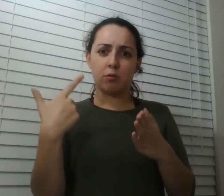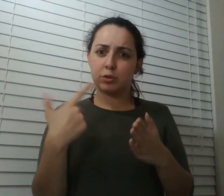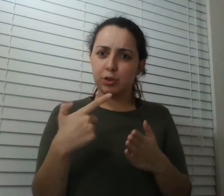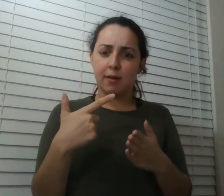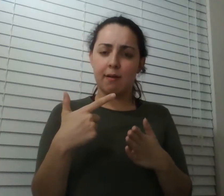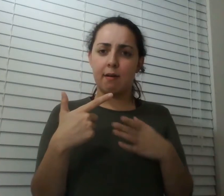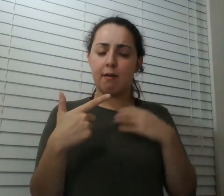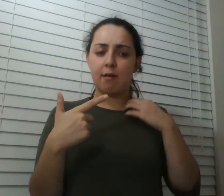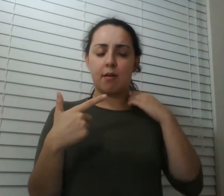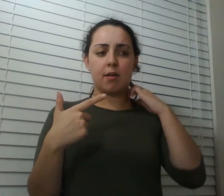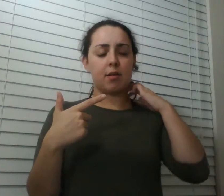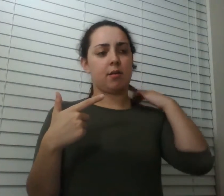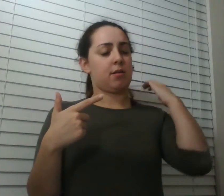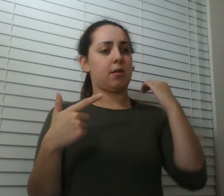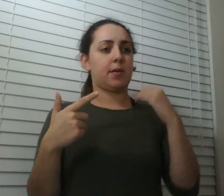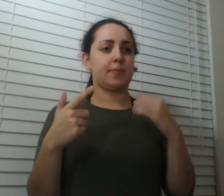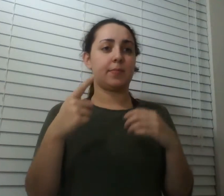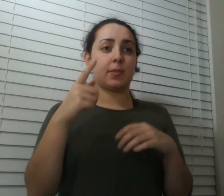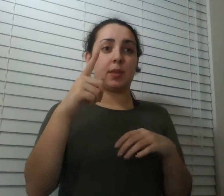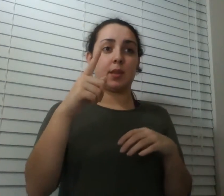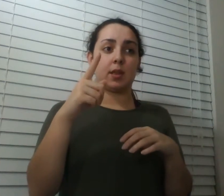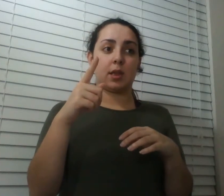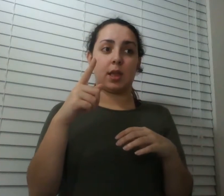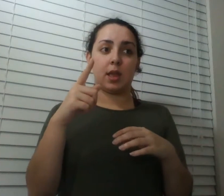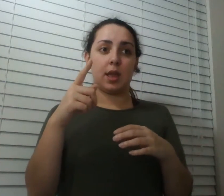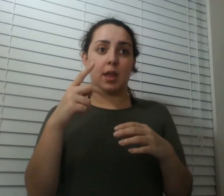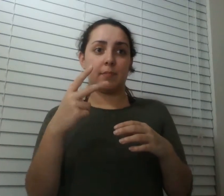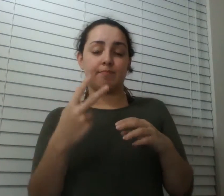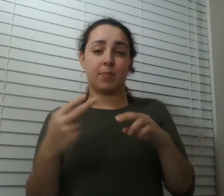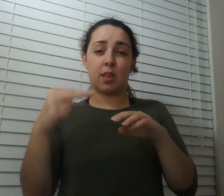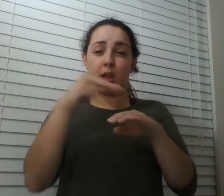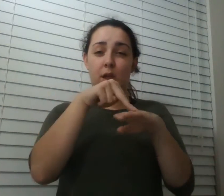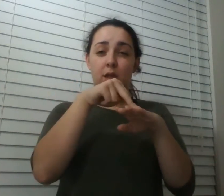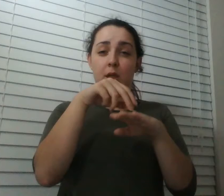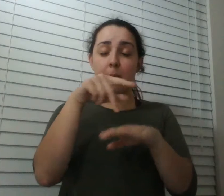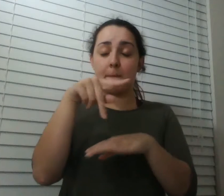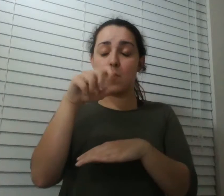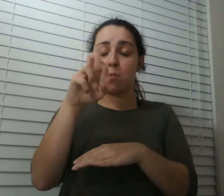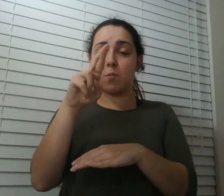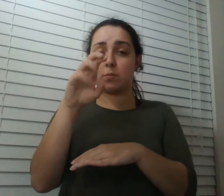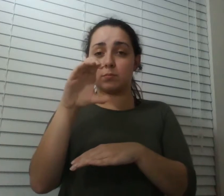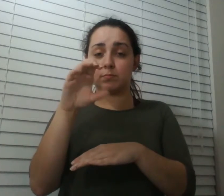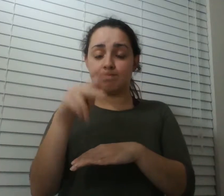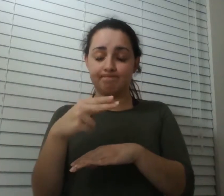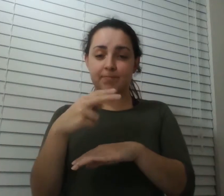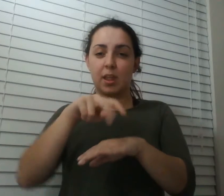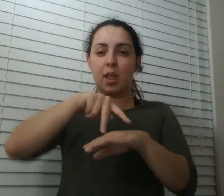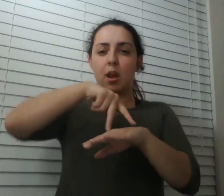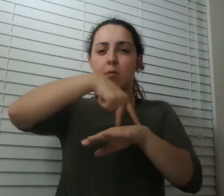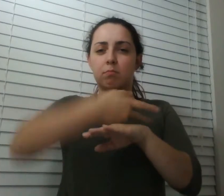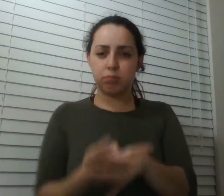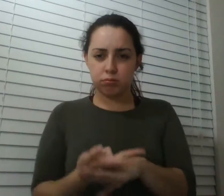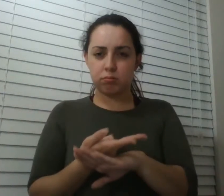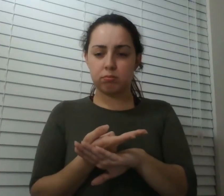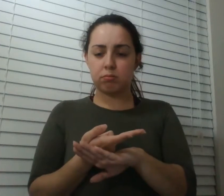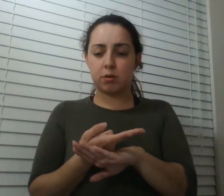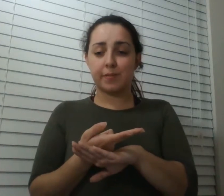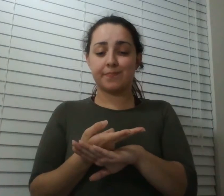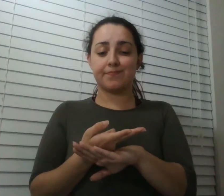and he collapsed on his back and at